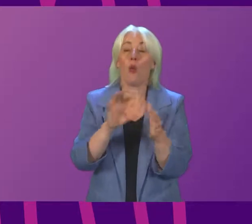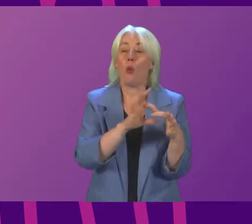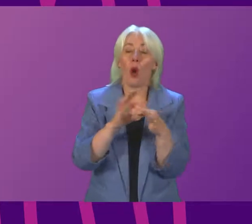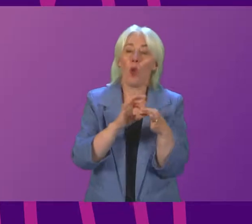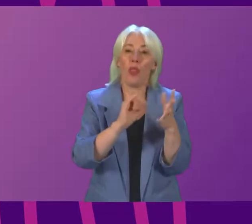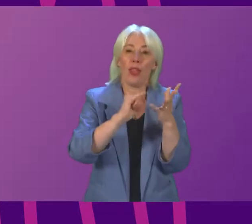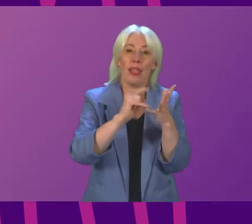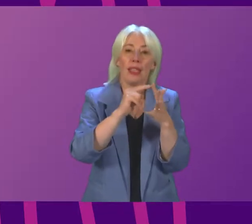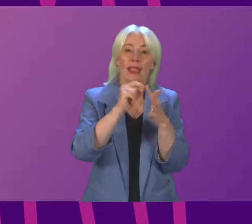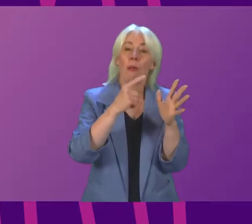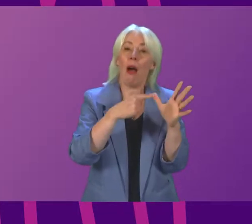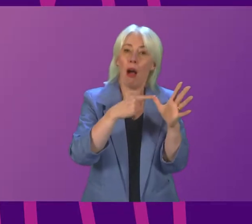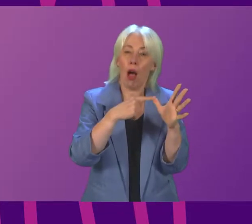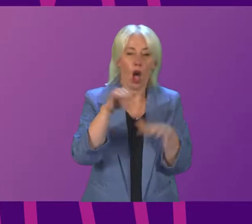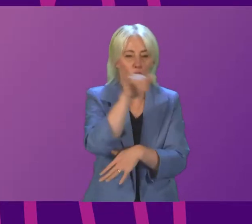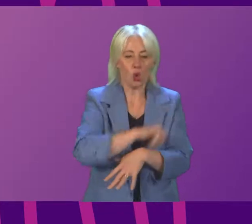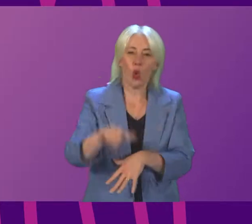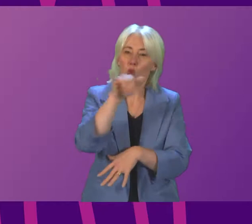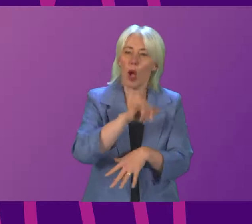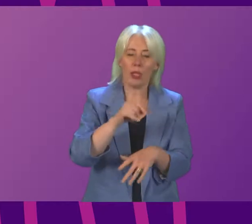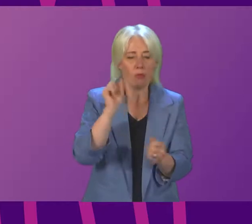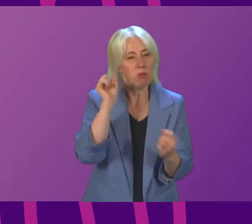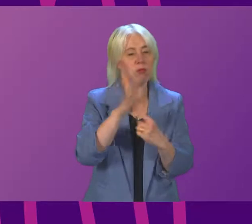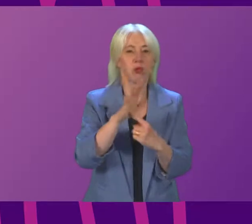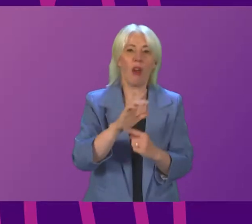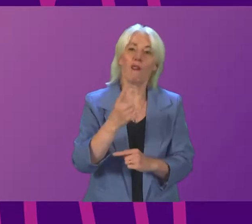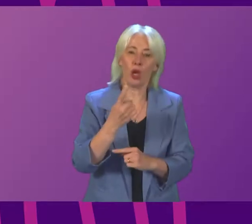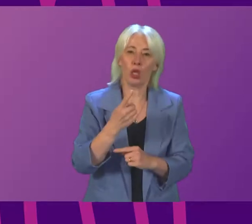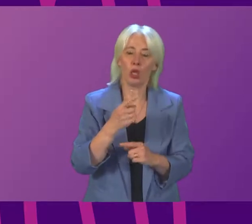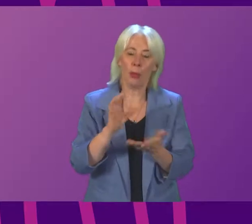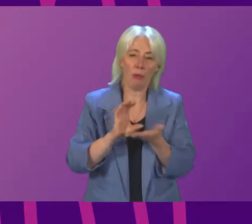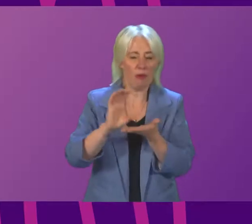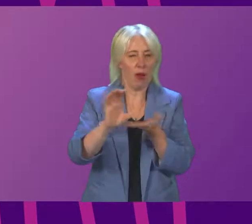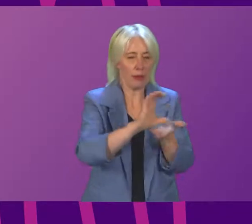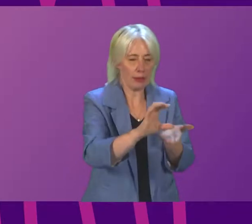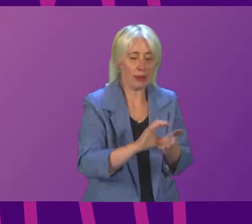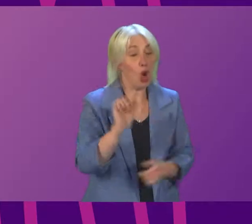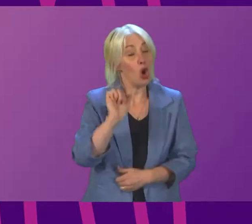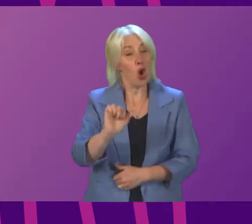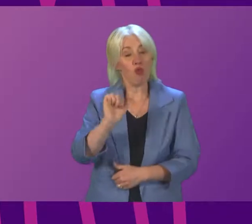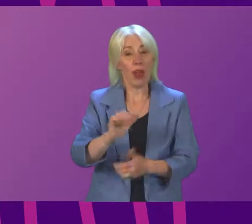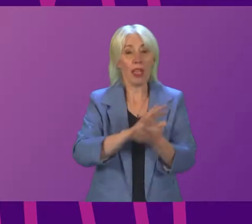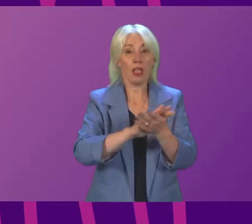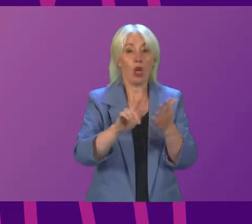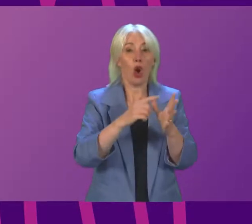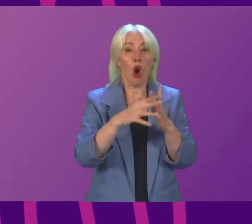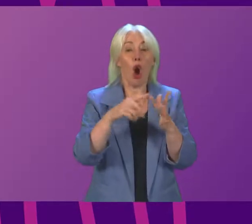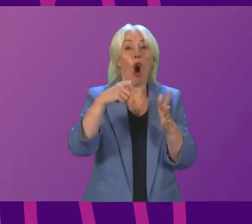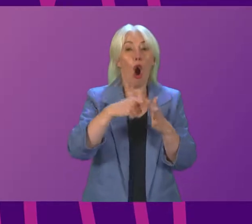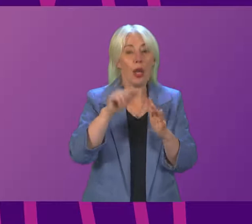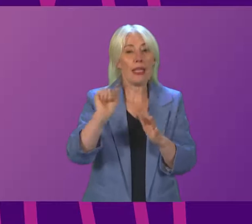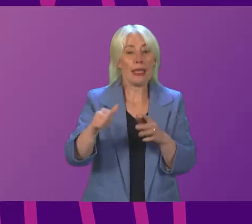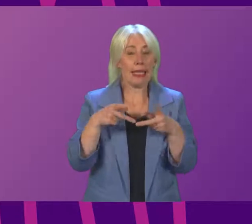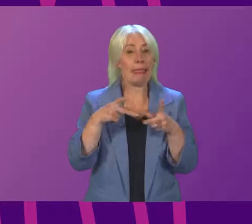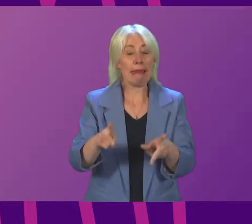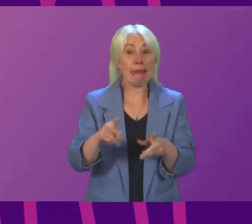the schemes that merit the strongest action. Mr Smith is correct that the scheme in Hoyt is at an advanced stage of